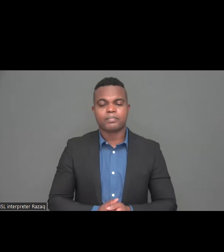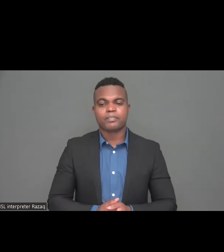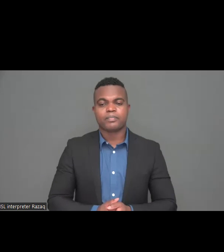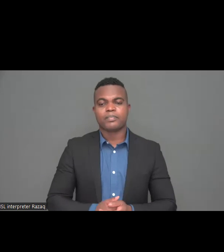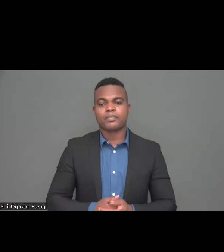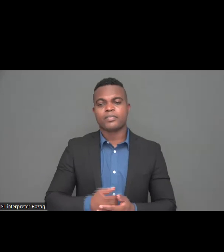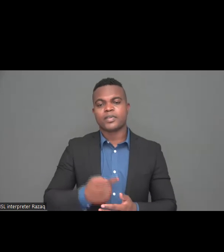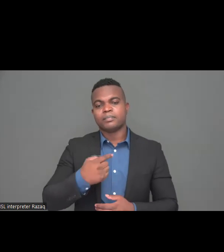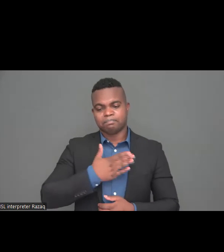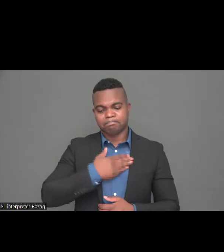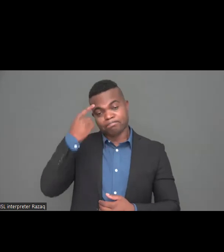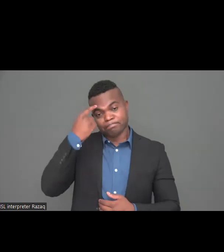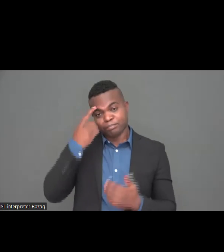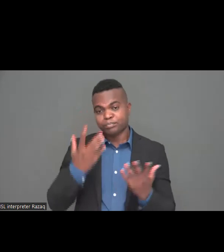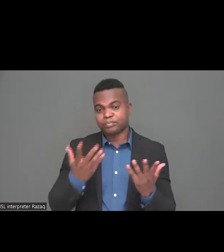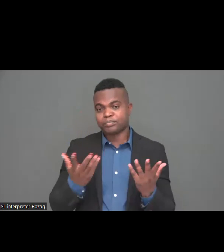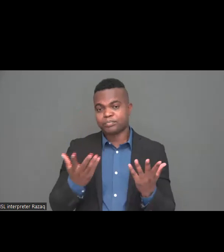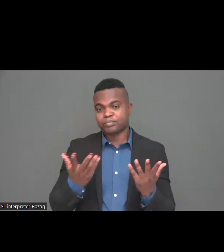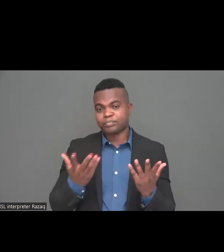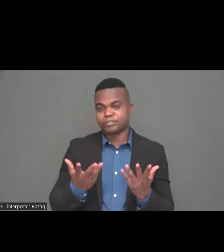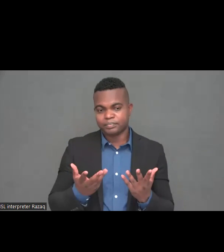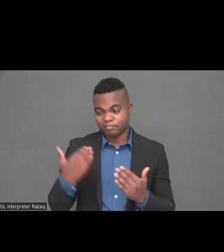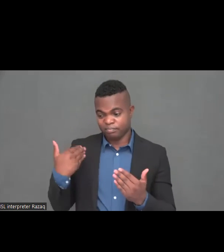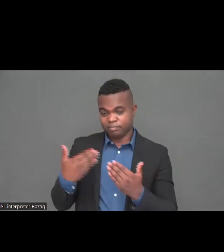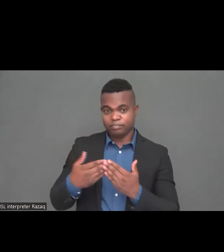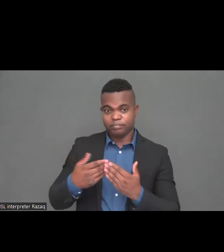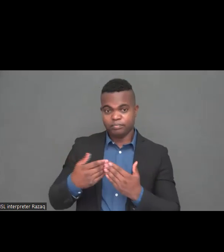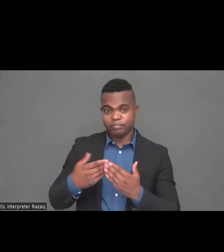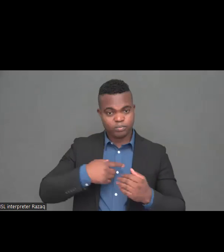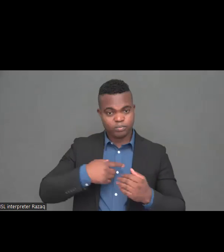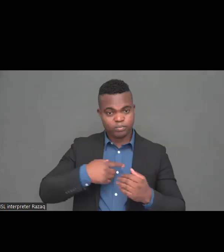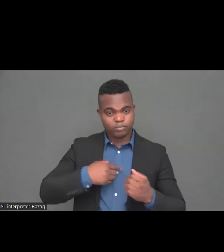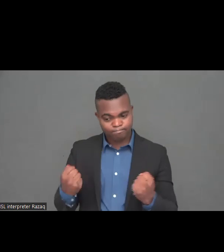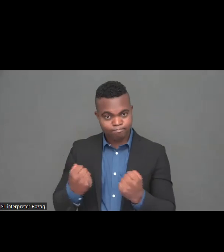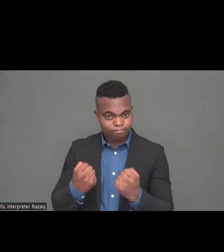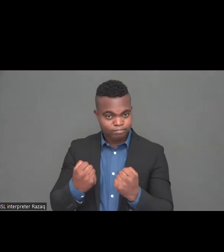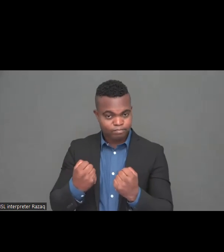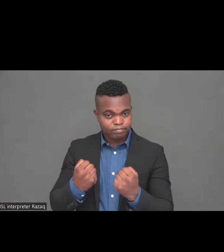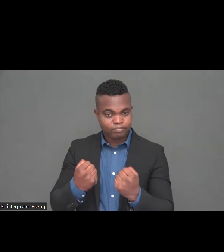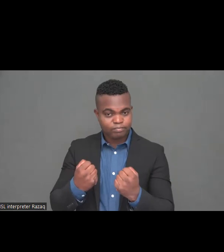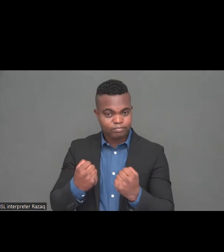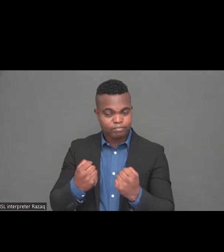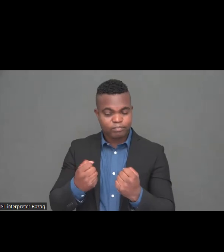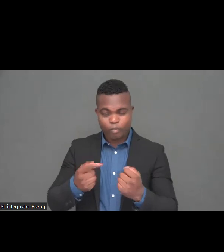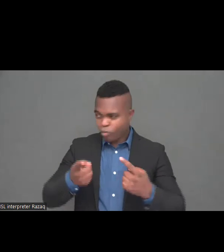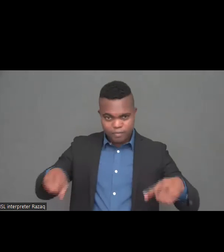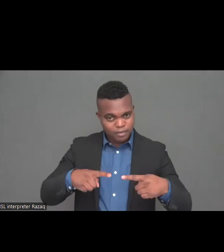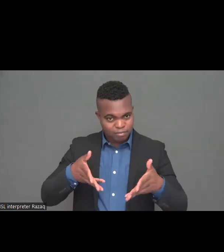this press conference but also others and our members we should